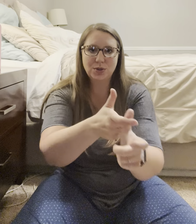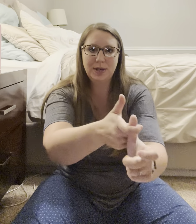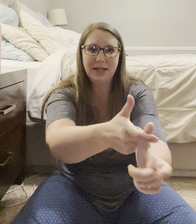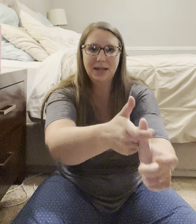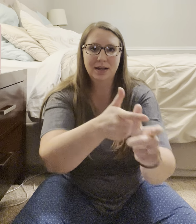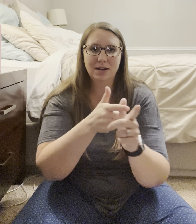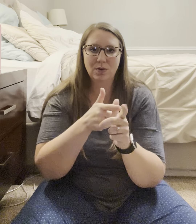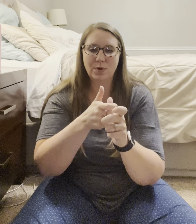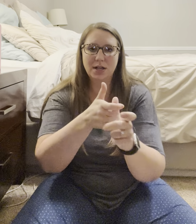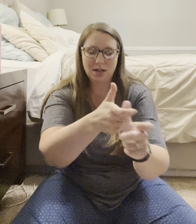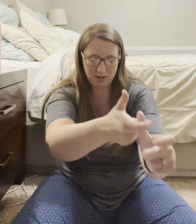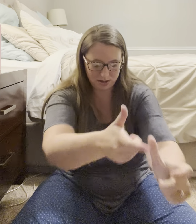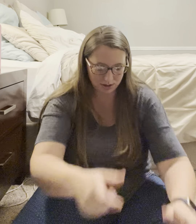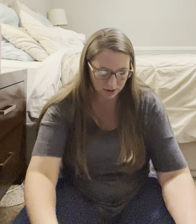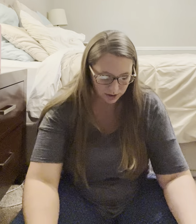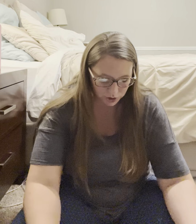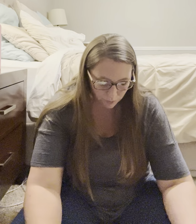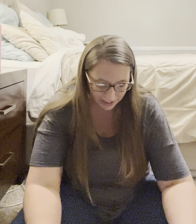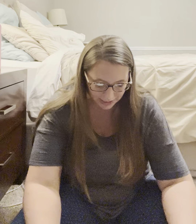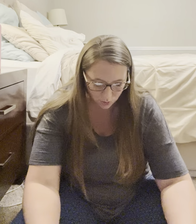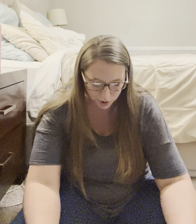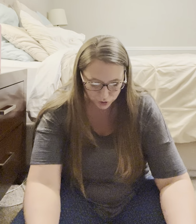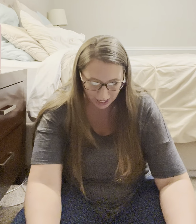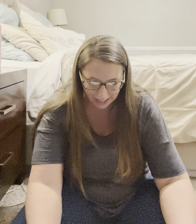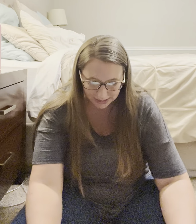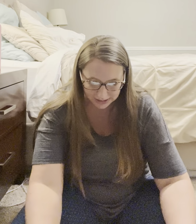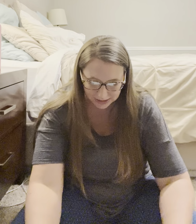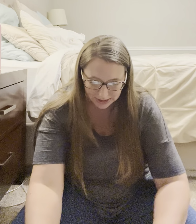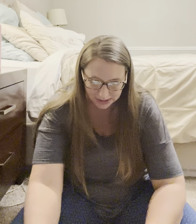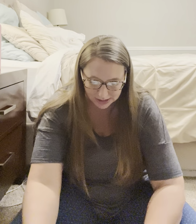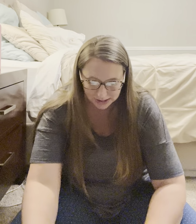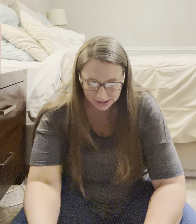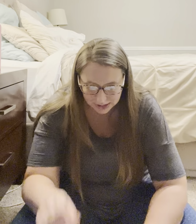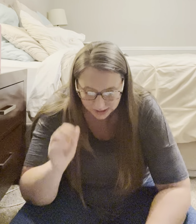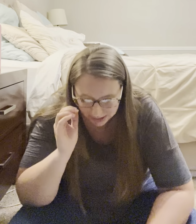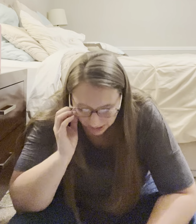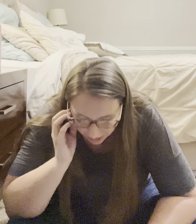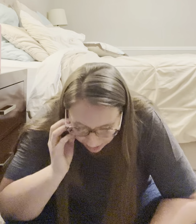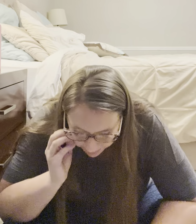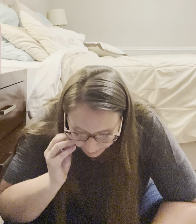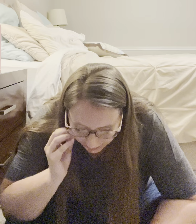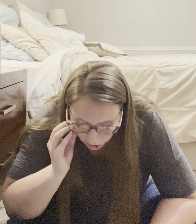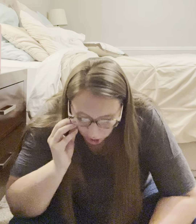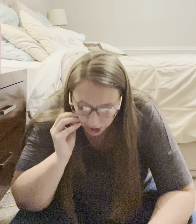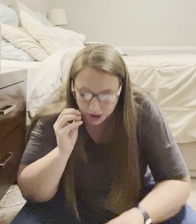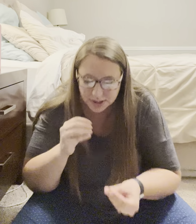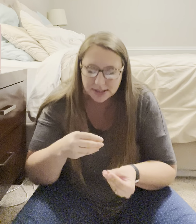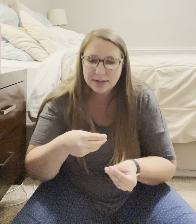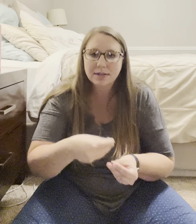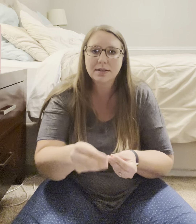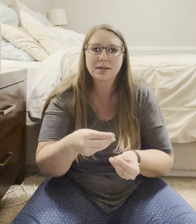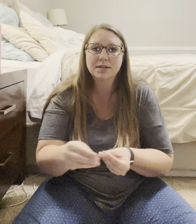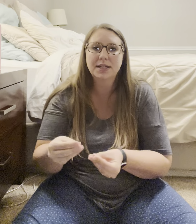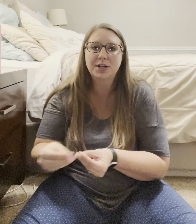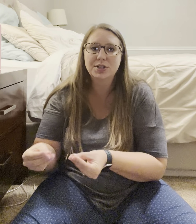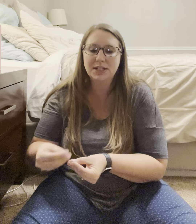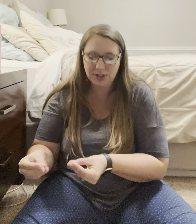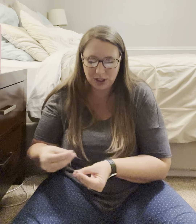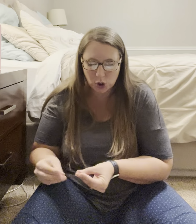doing it. So, running or track. Um, playing cards. It's like you're dealing with